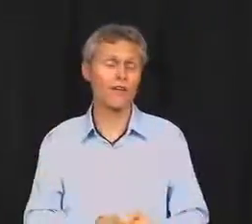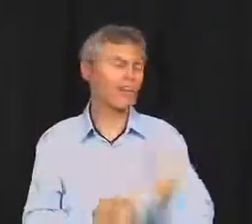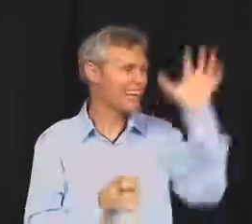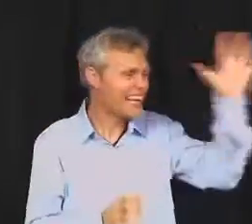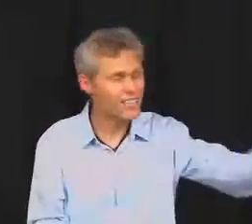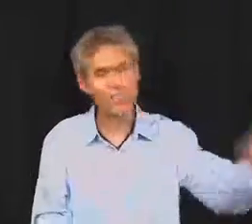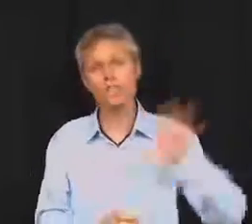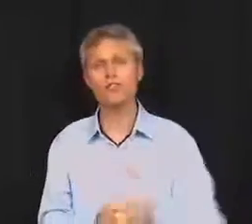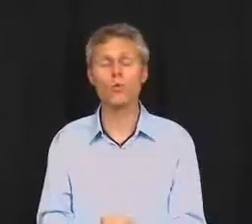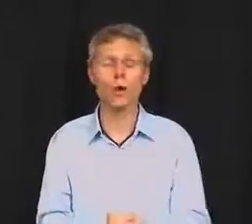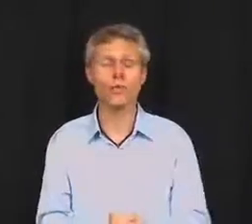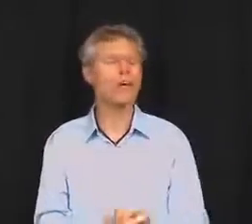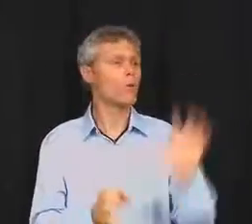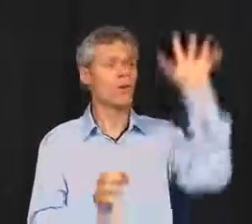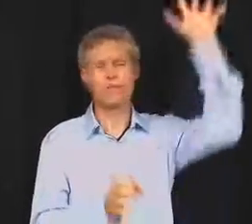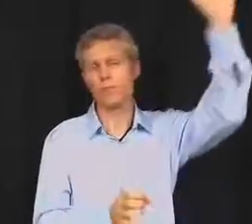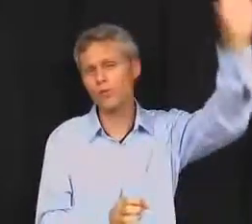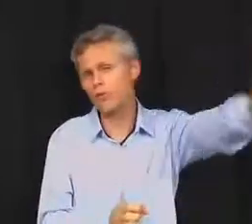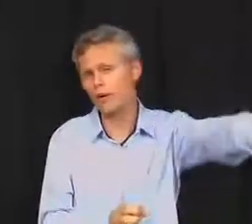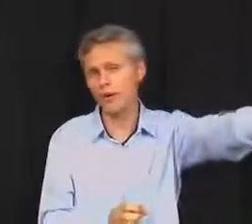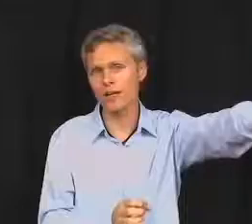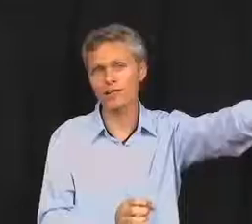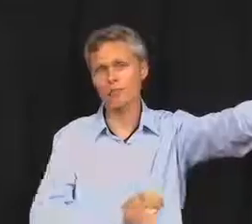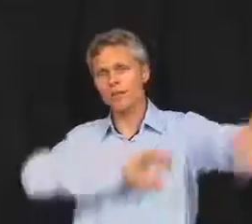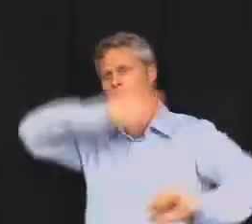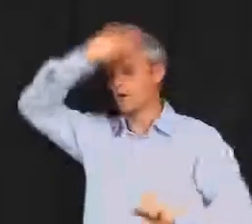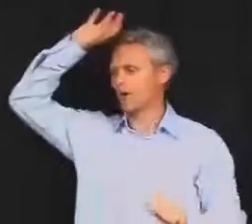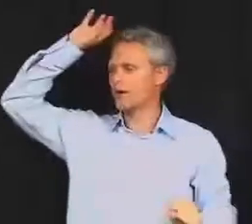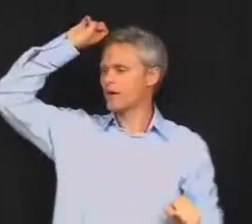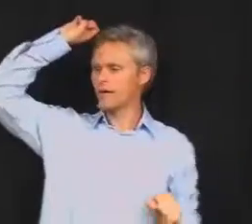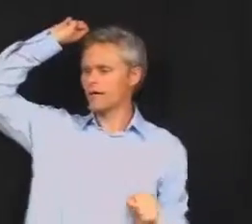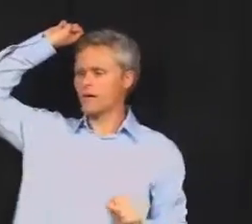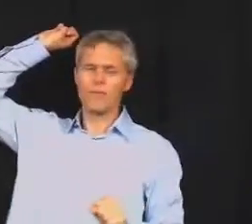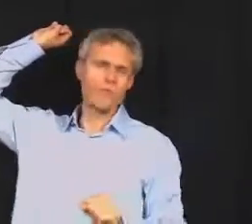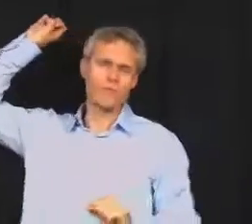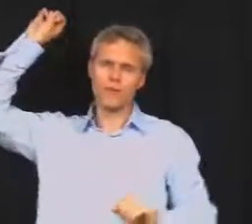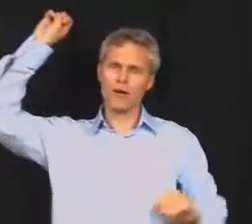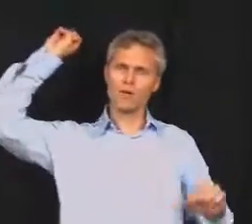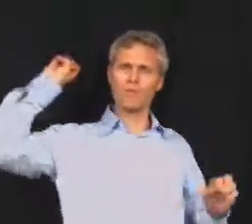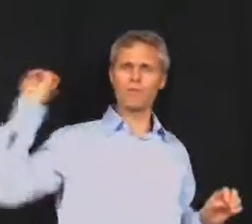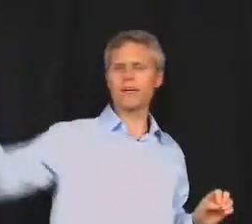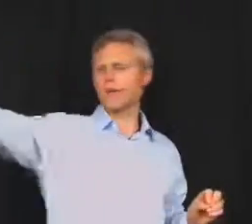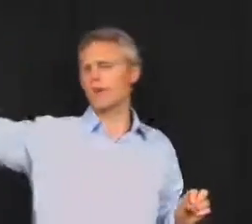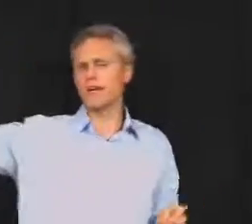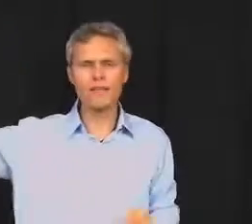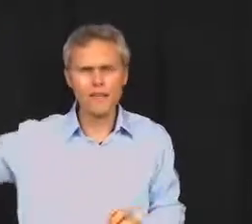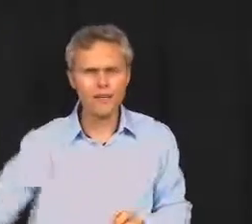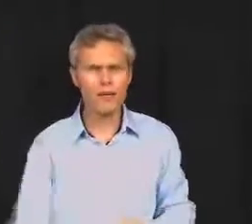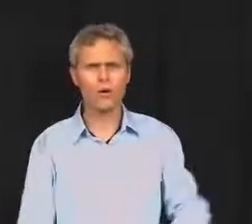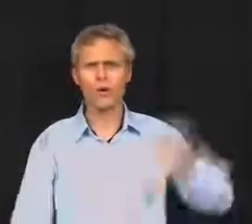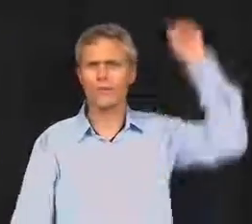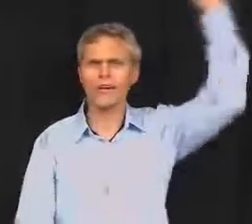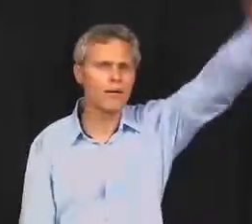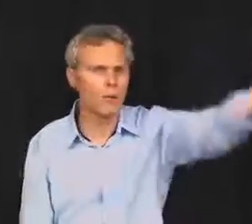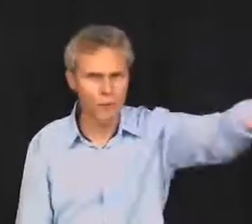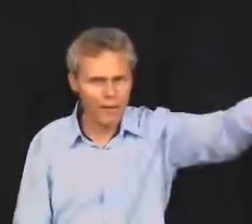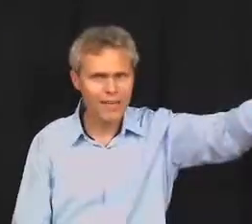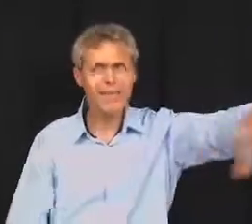life. Any change you want. Whether it's improving your English speaking or, you know, being a great leader or making more money.